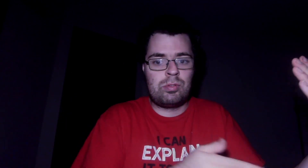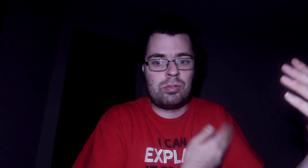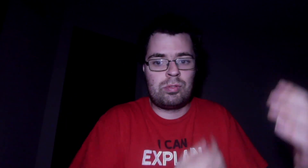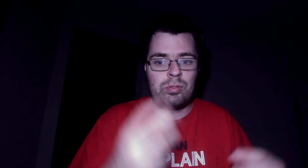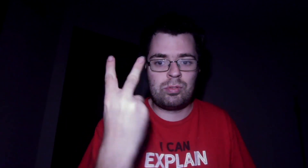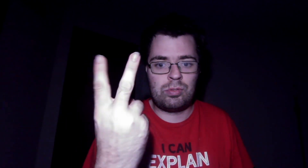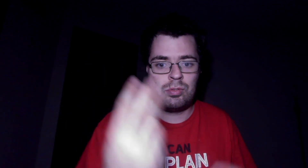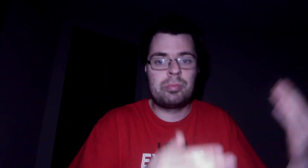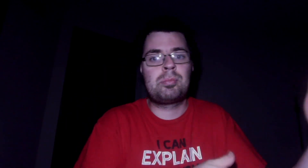I'll see you next time.